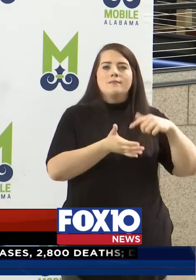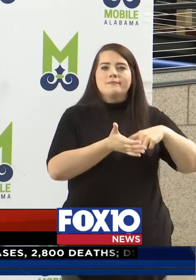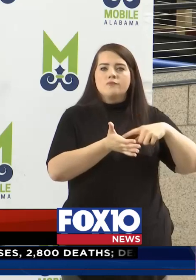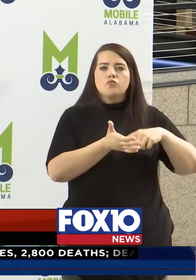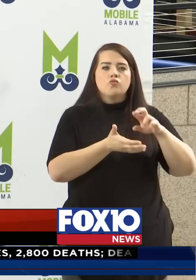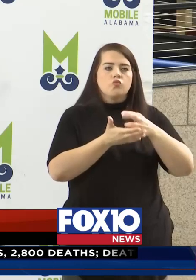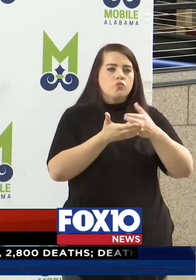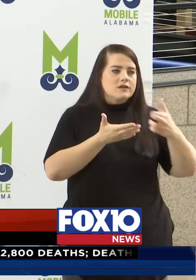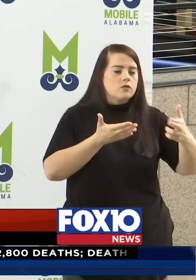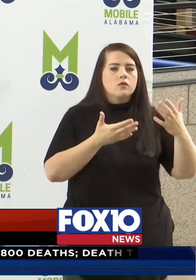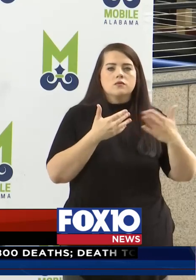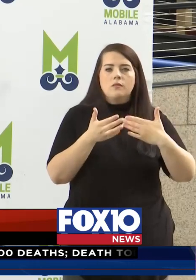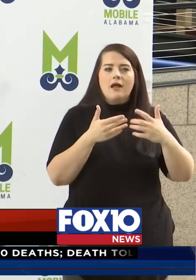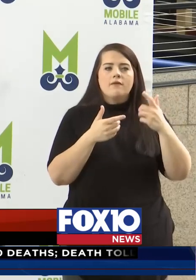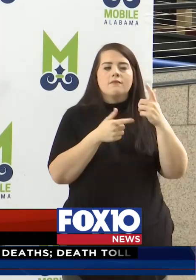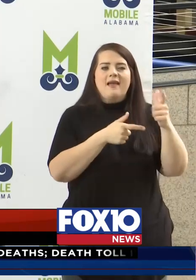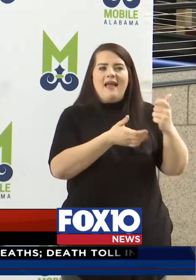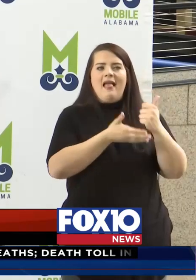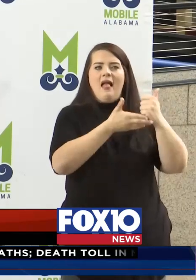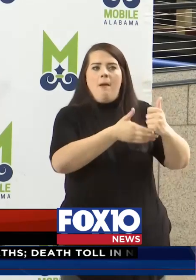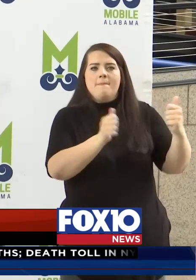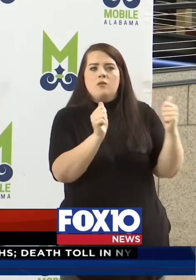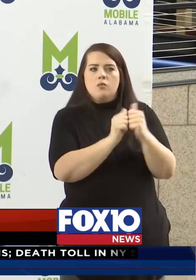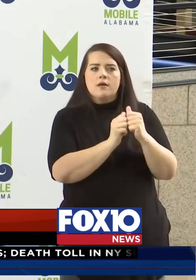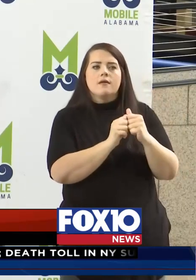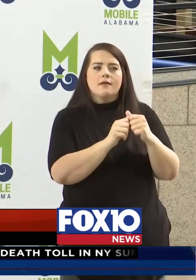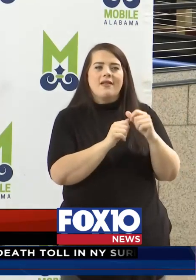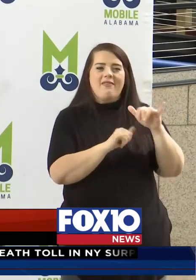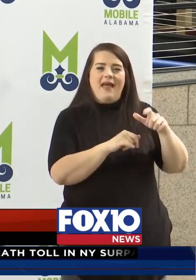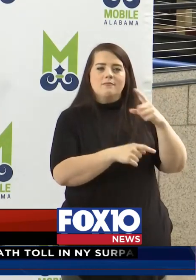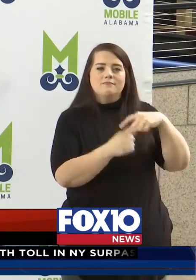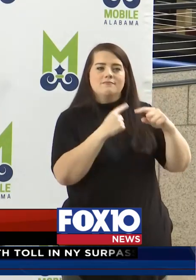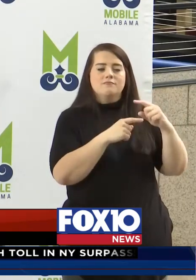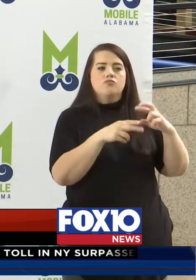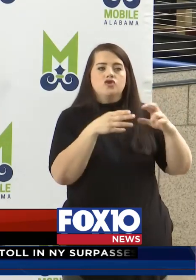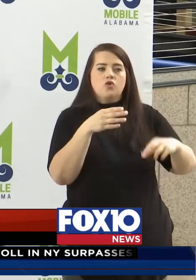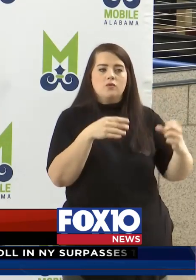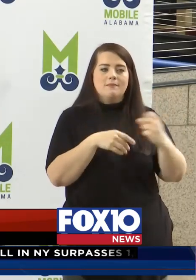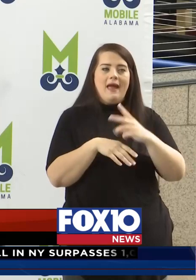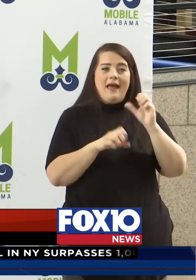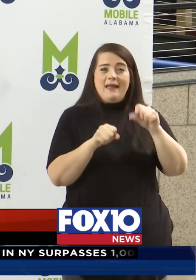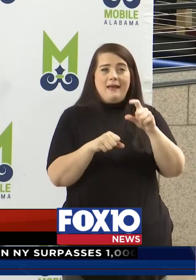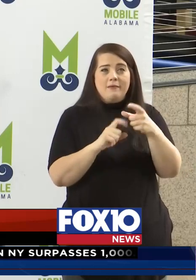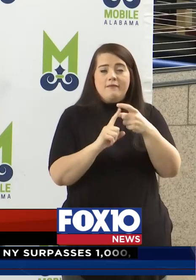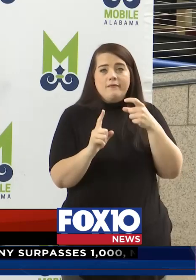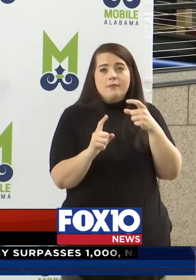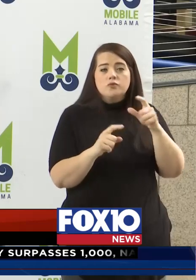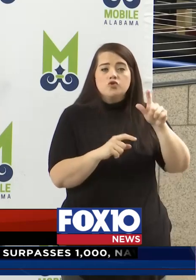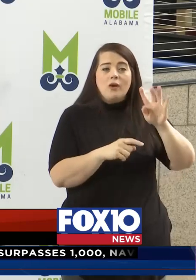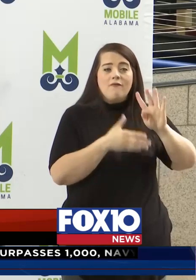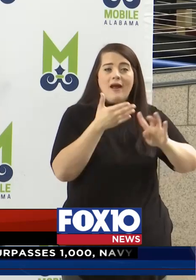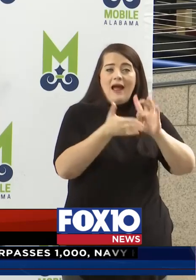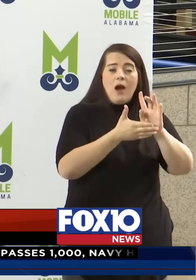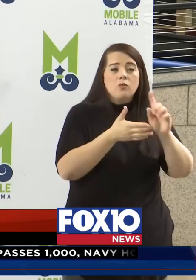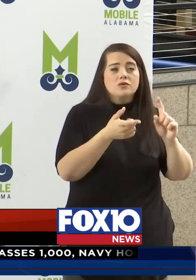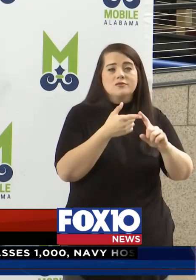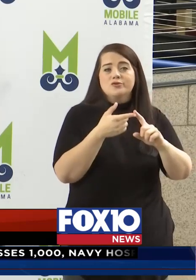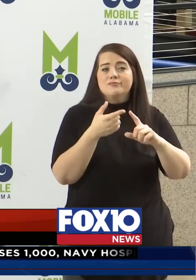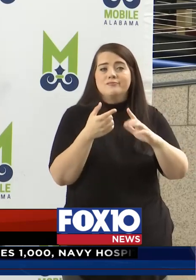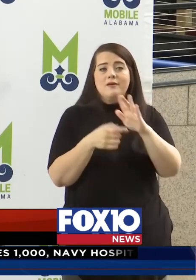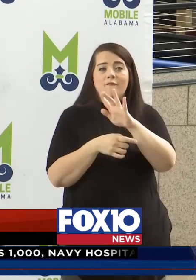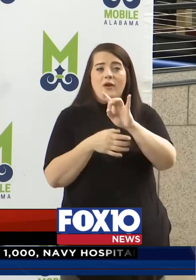sites that they may be helping with, the turnaround could be anywhere from 24 hours to